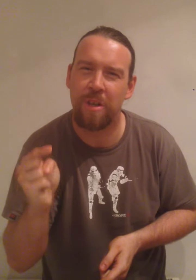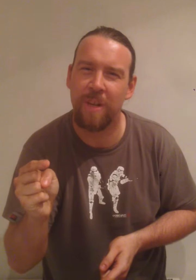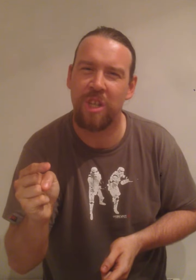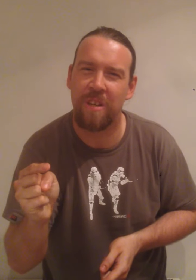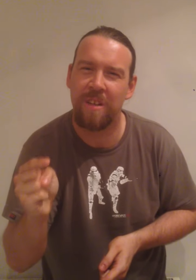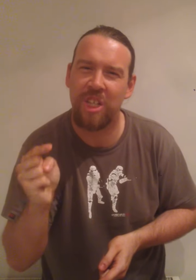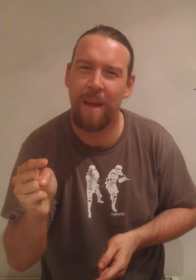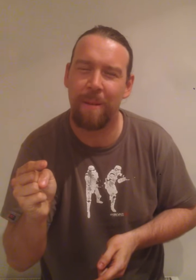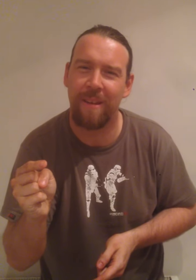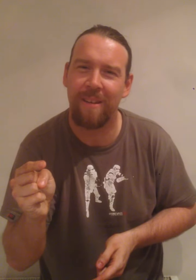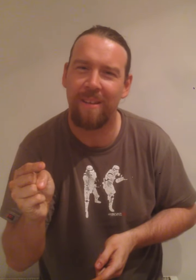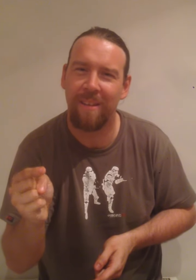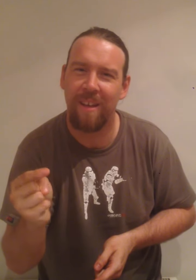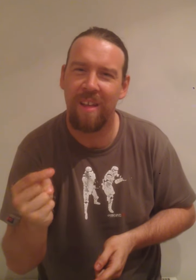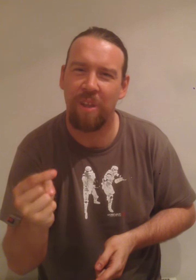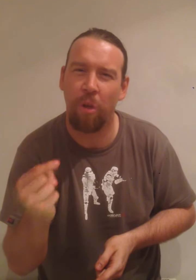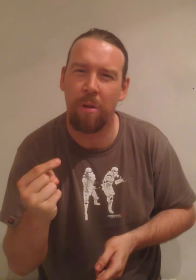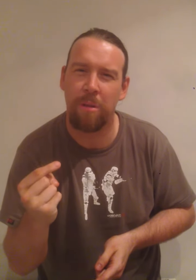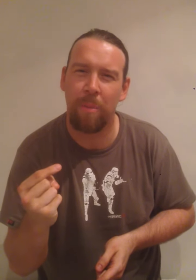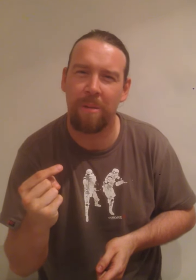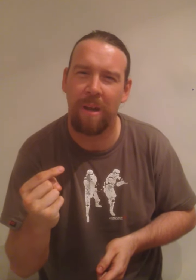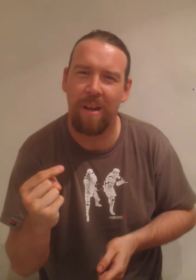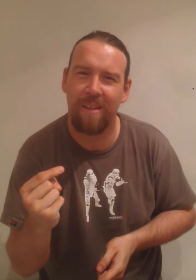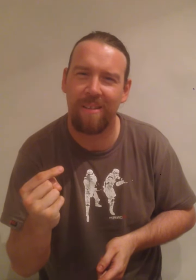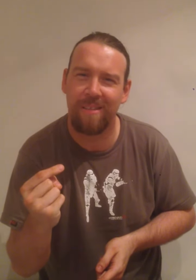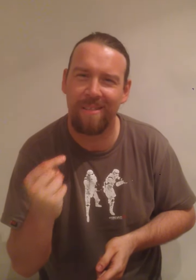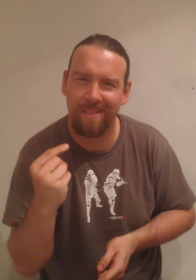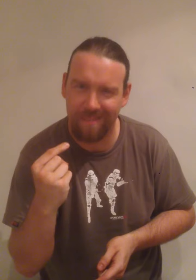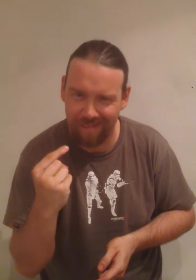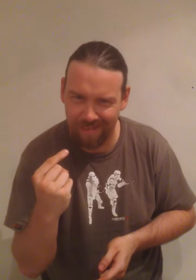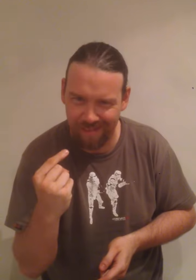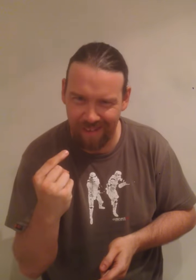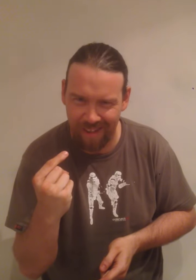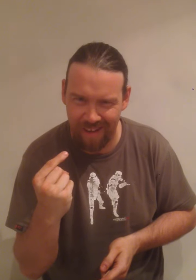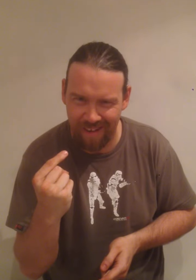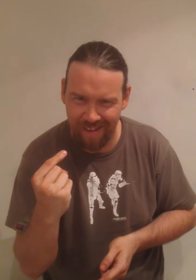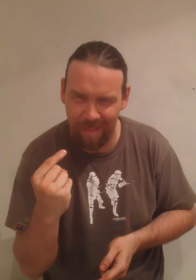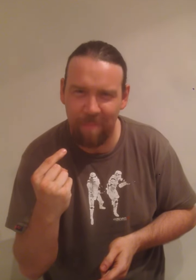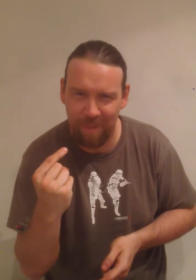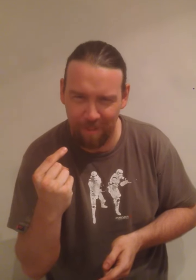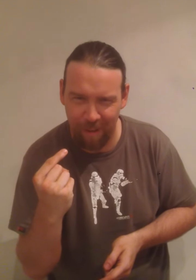division champion. The lowland superstar Glenn Dunbar.